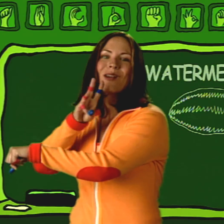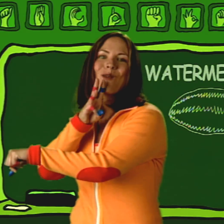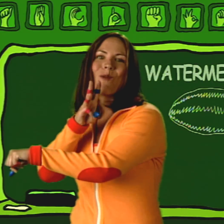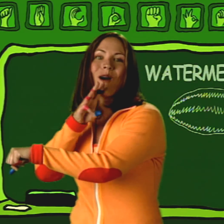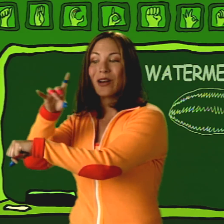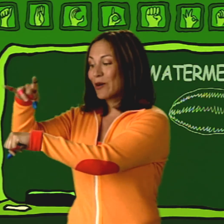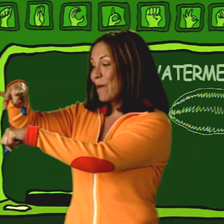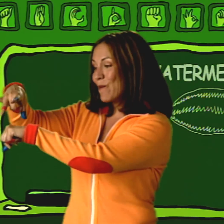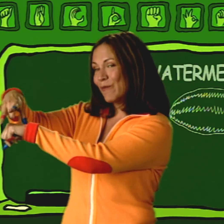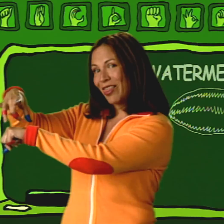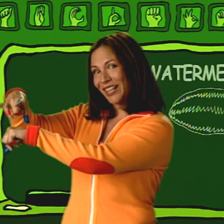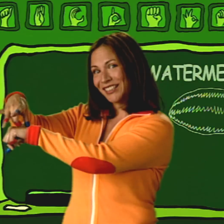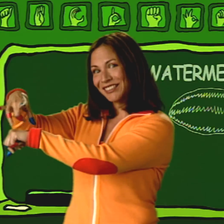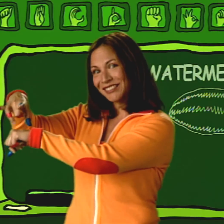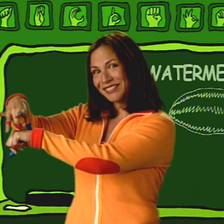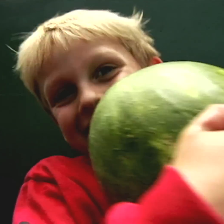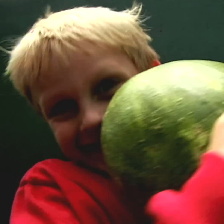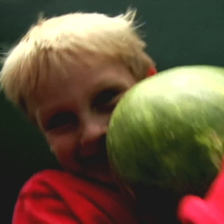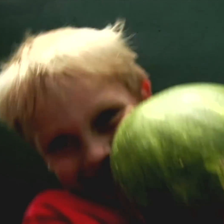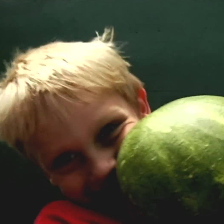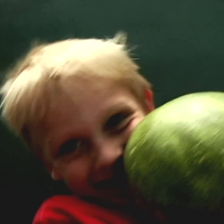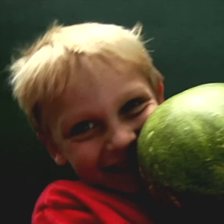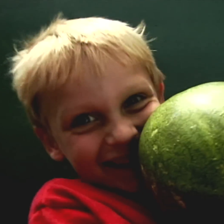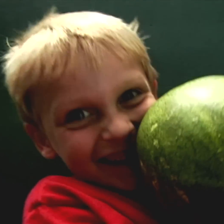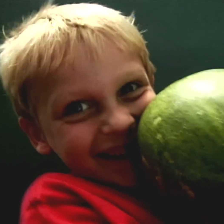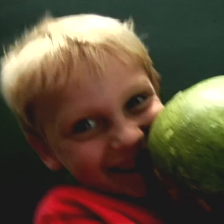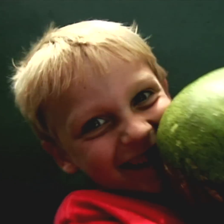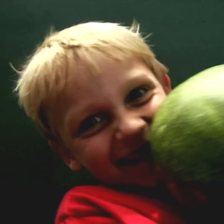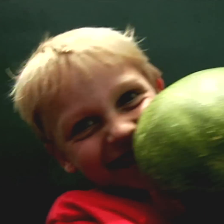Water. Melon. Oh, that's a big melon.